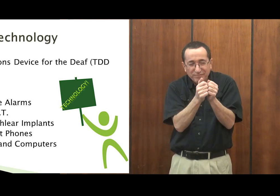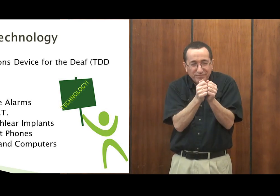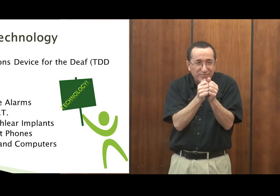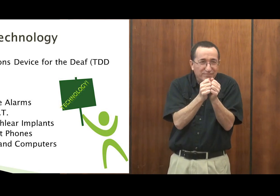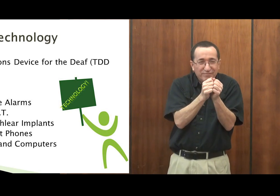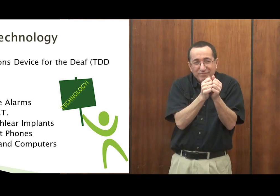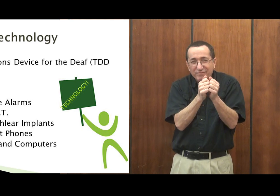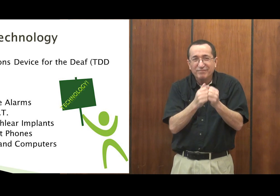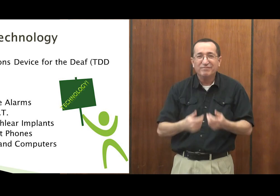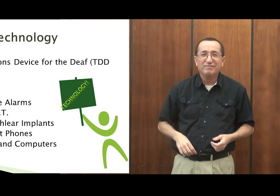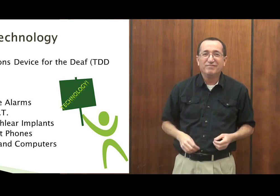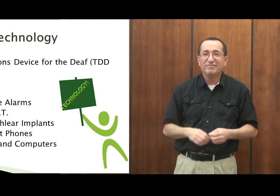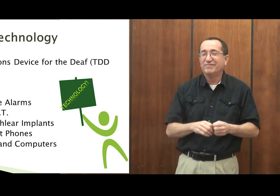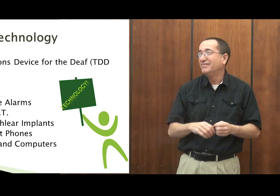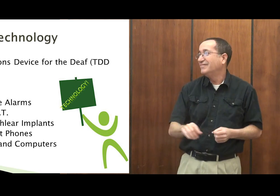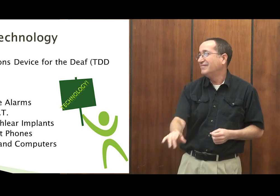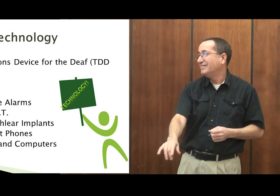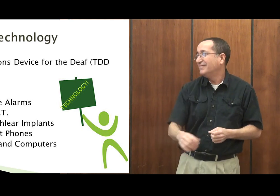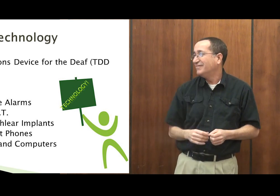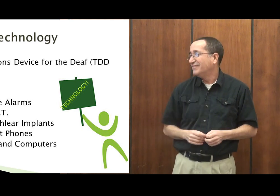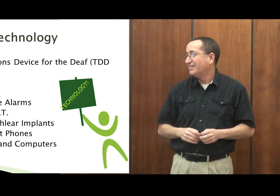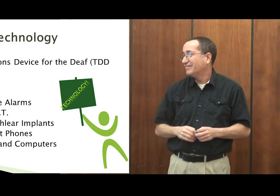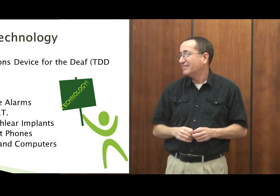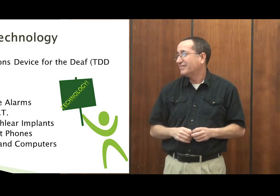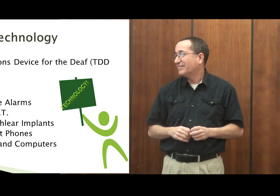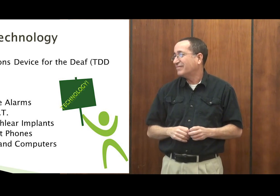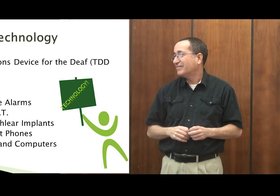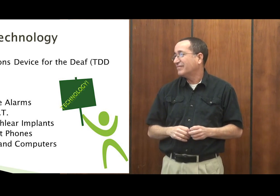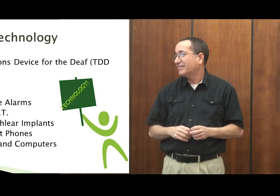is there and it's in everyone's hands, the same as it is deaf people's.